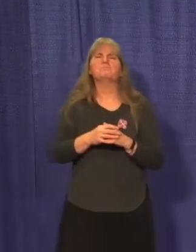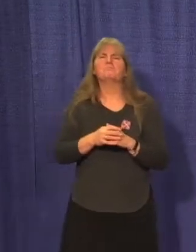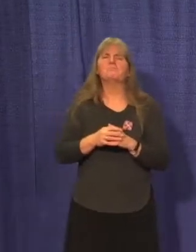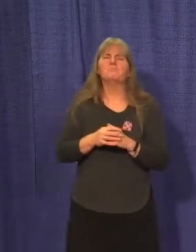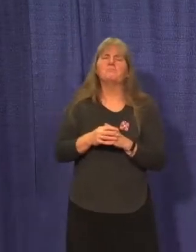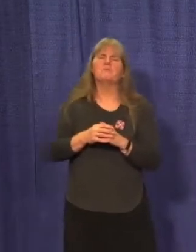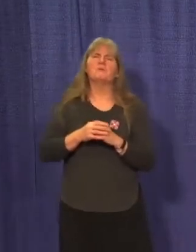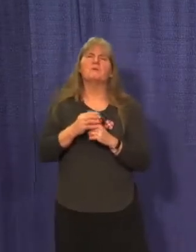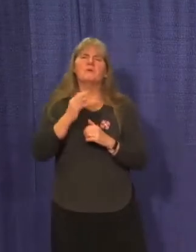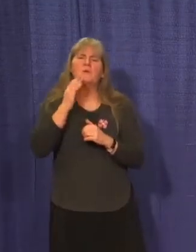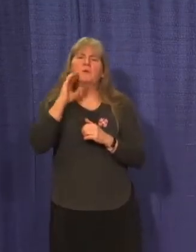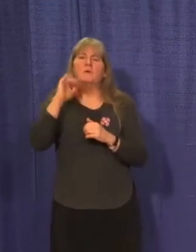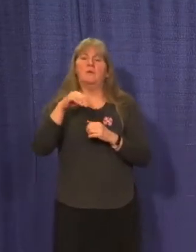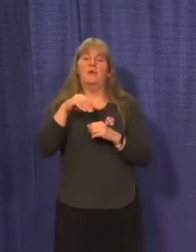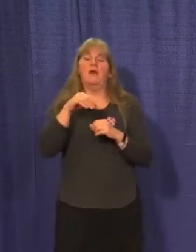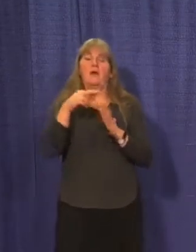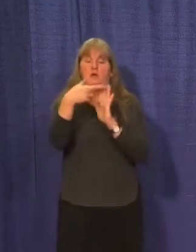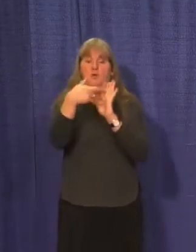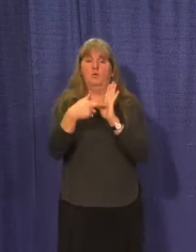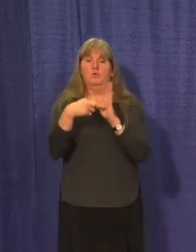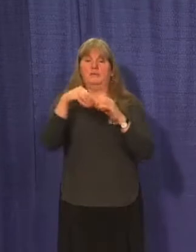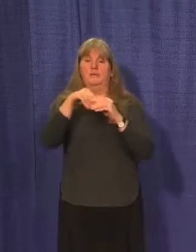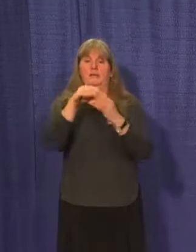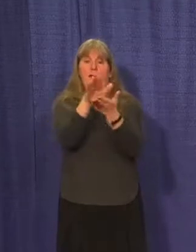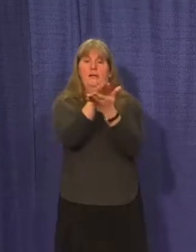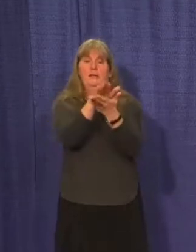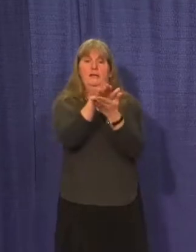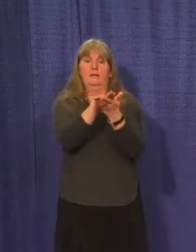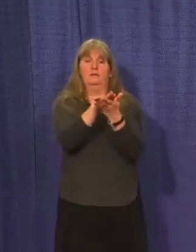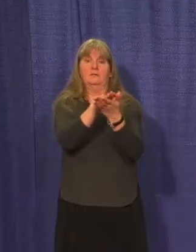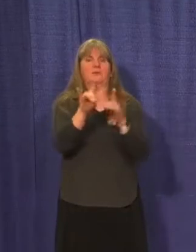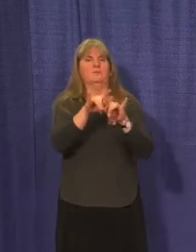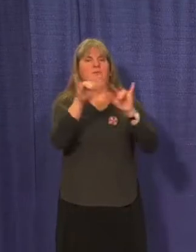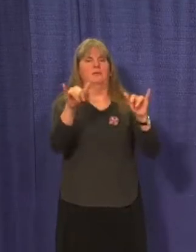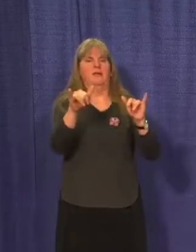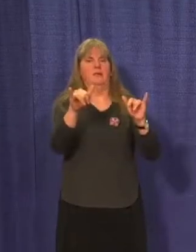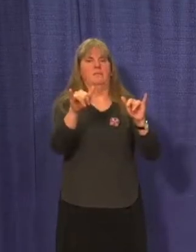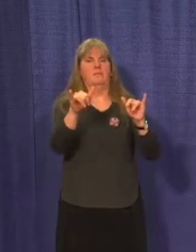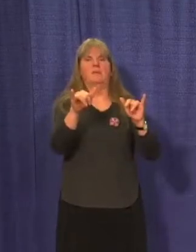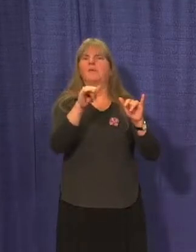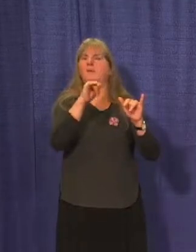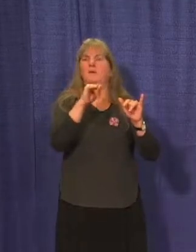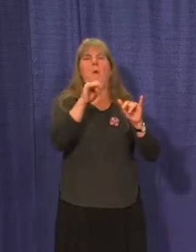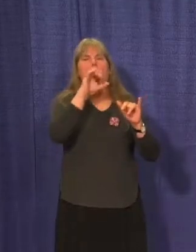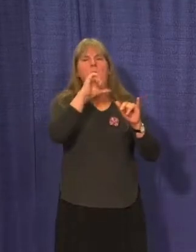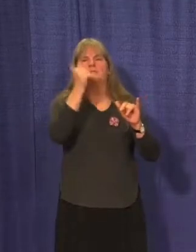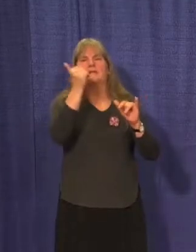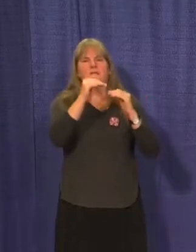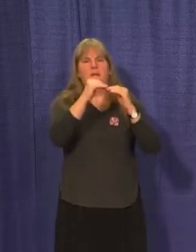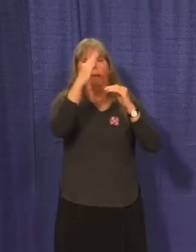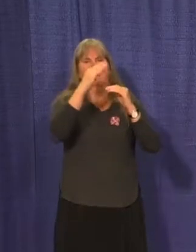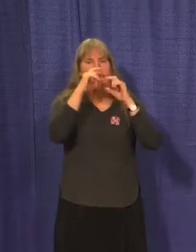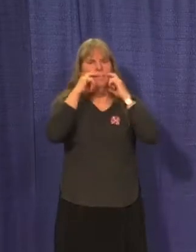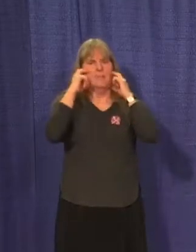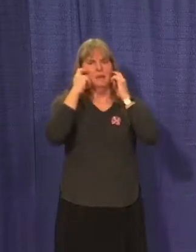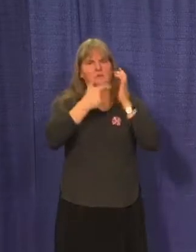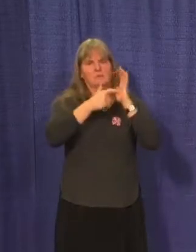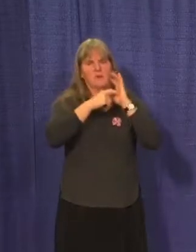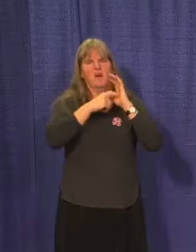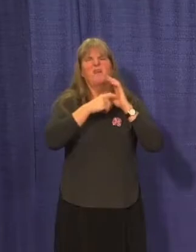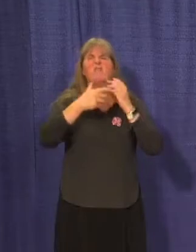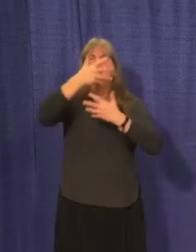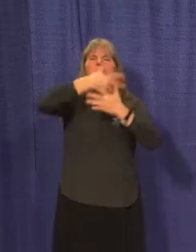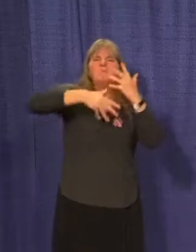this does not change the mask recommendations for within schools. That stays at 10 years and up for those common